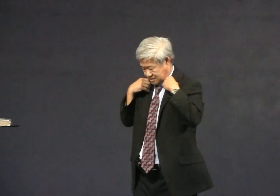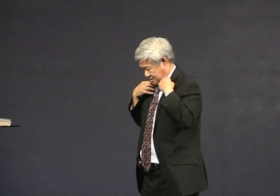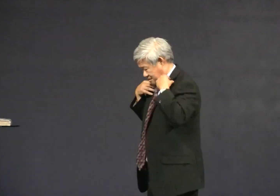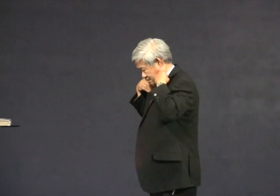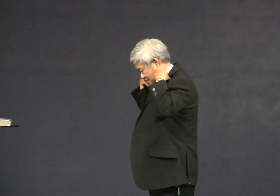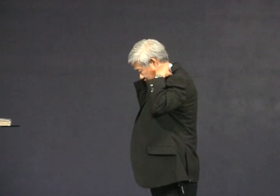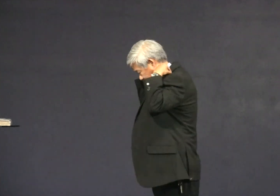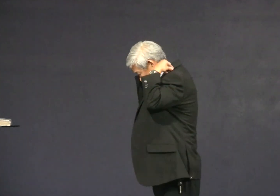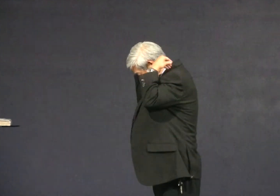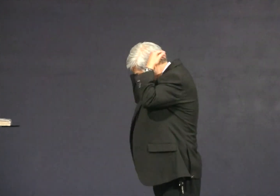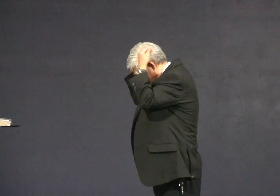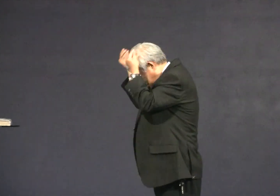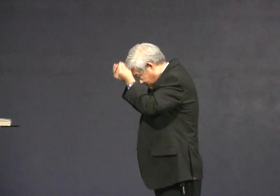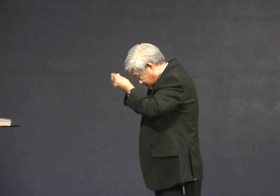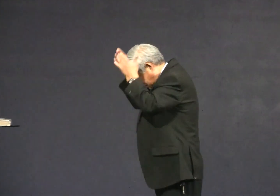like the druids would worship